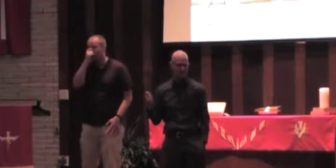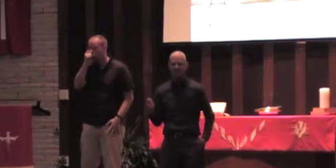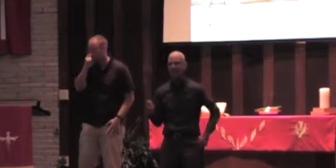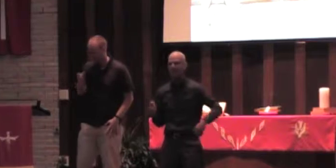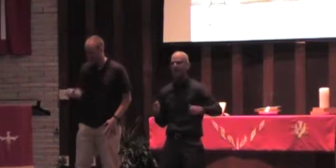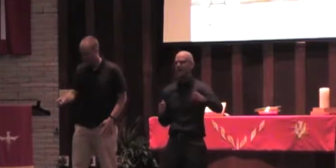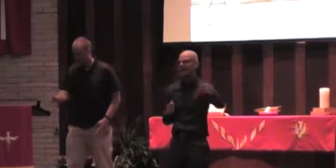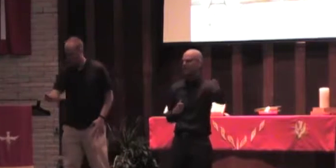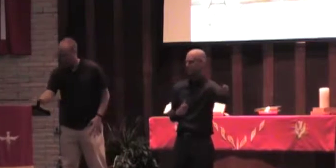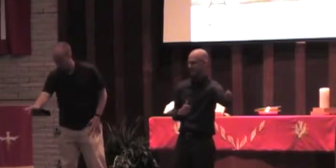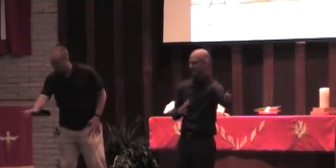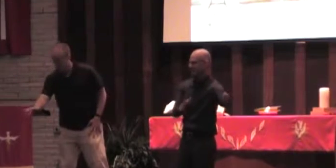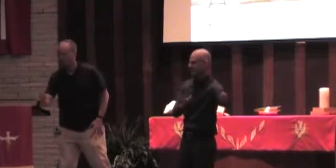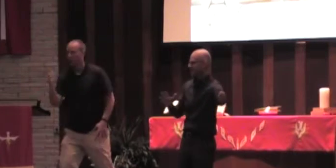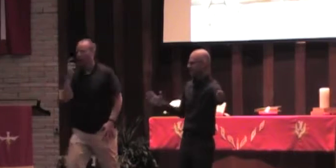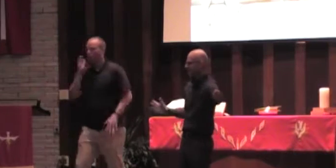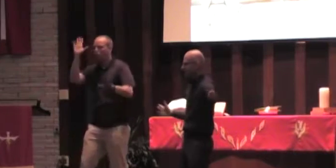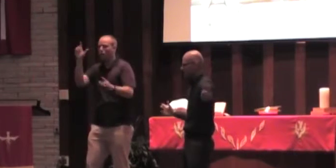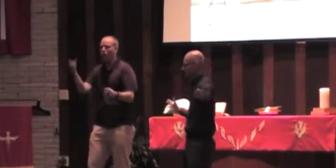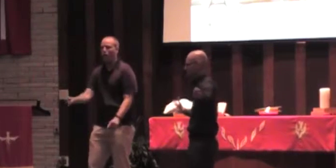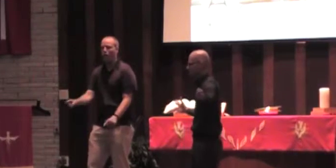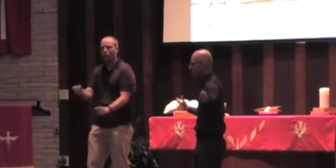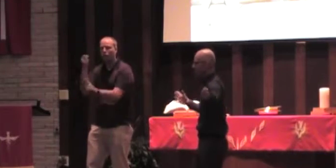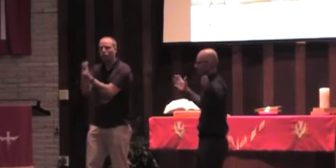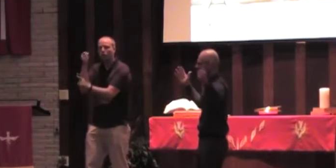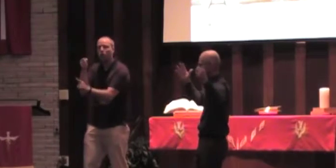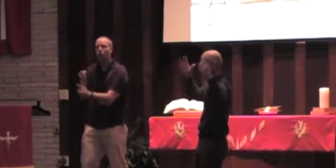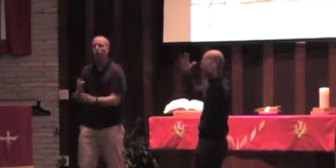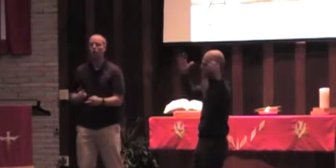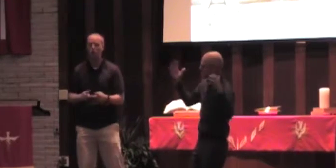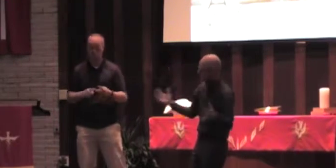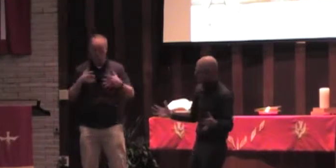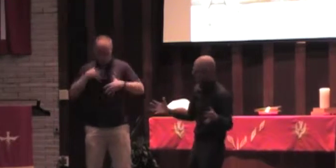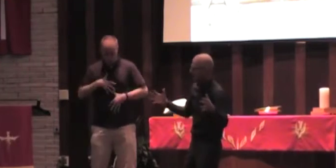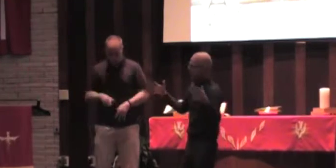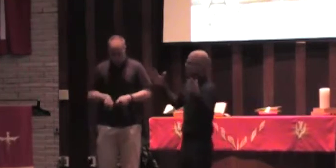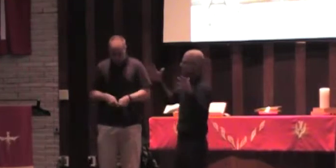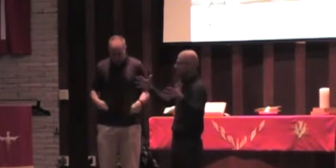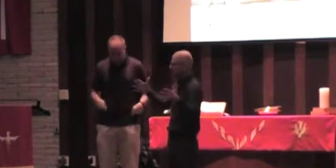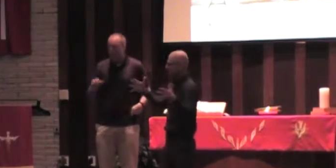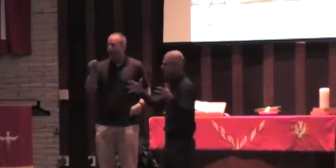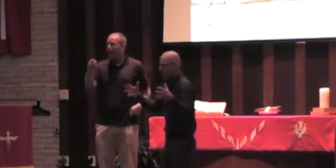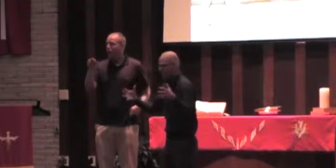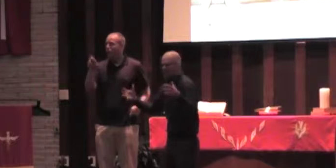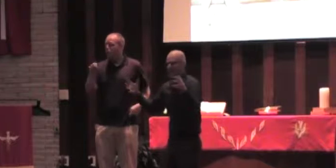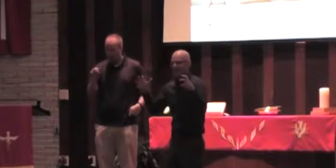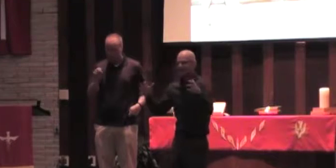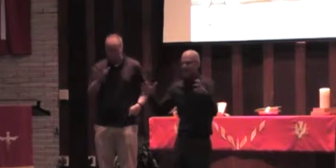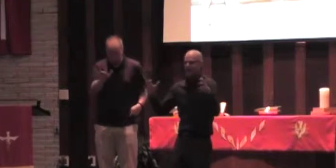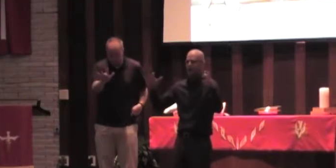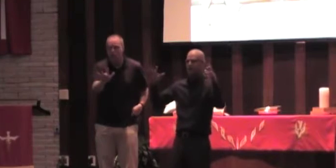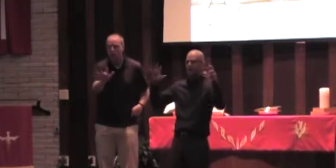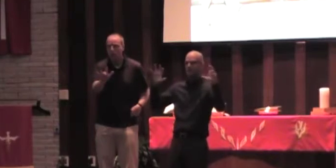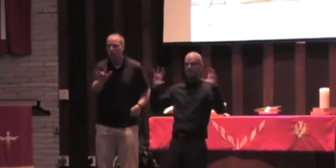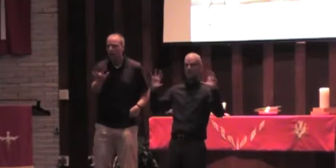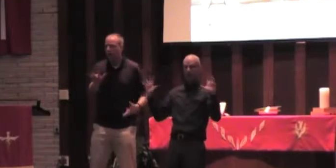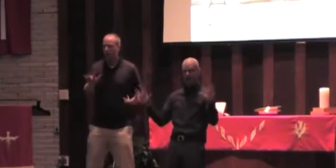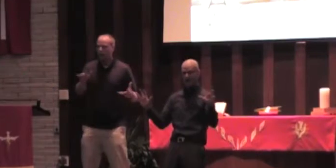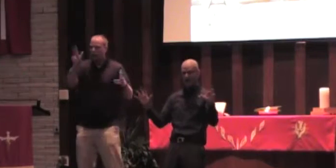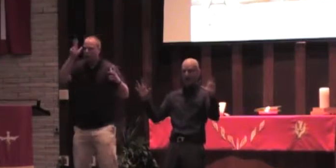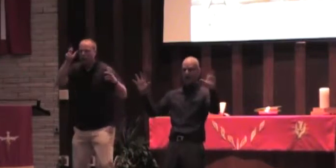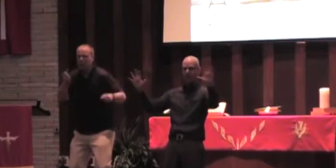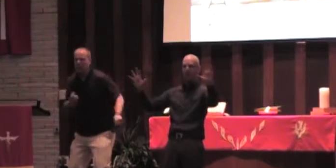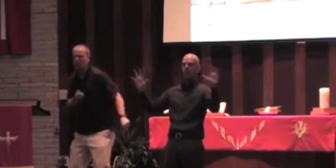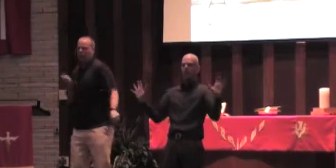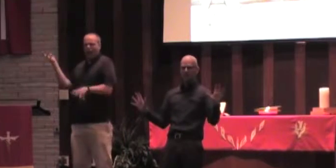touched, just touching an apron that had grazed Paul, and people are getting healed, and demons are being casted out, and there's just